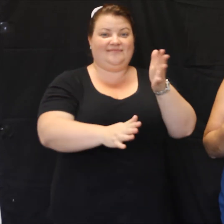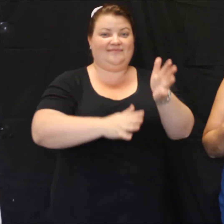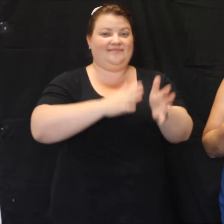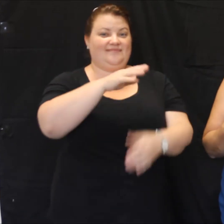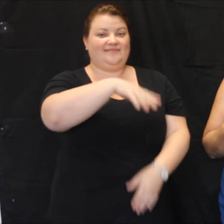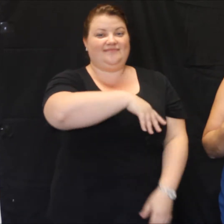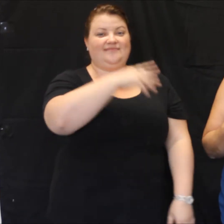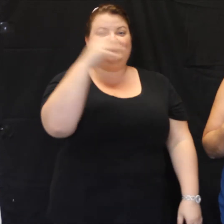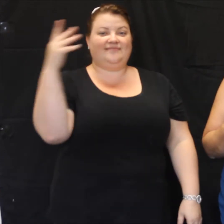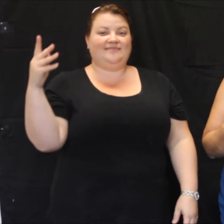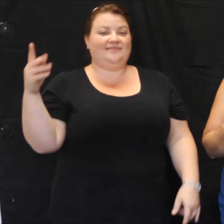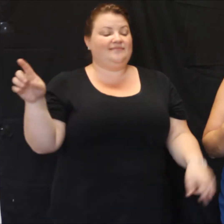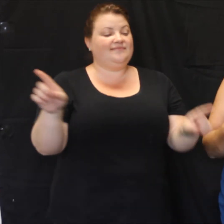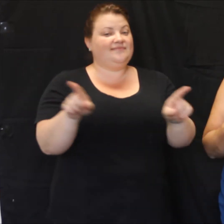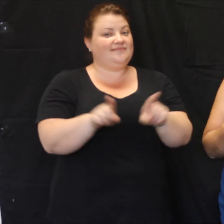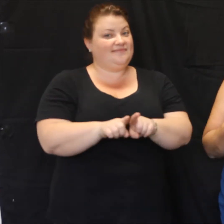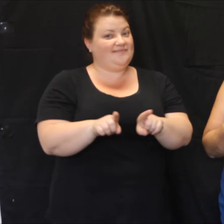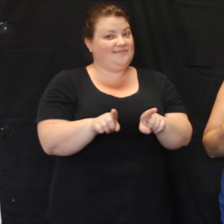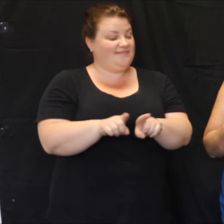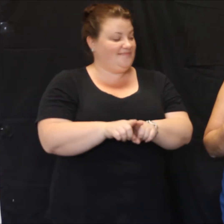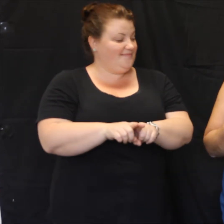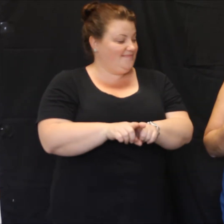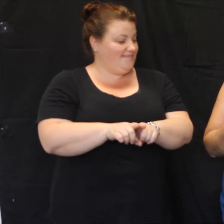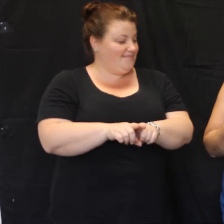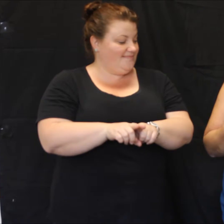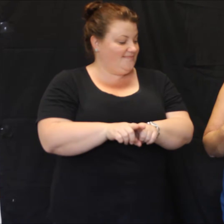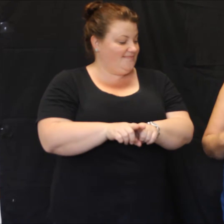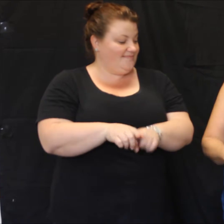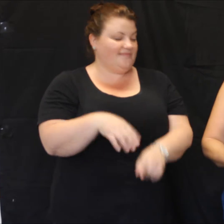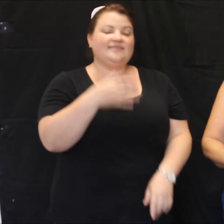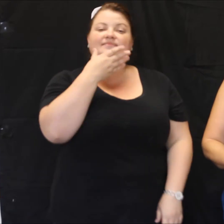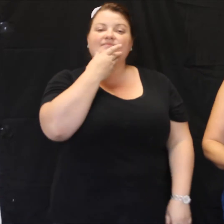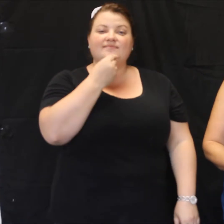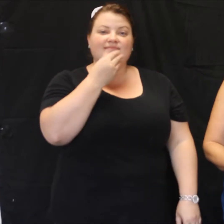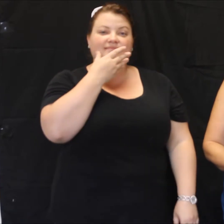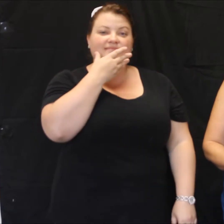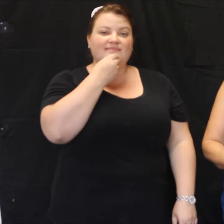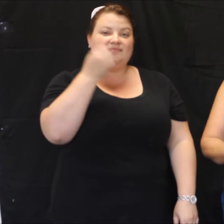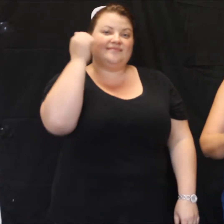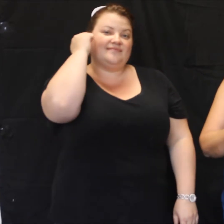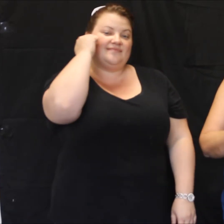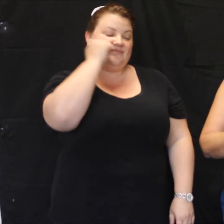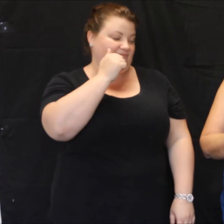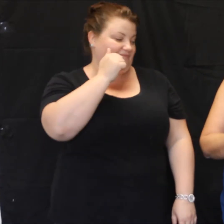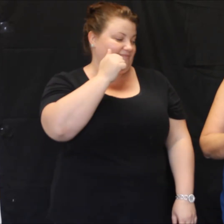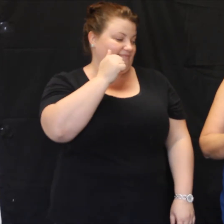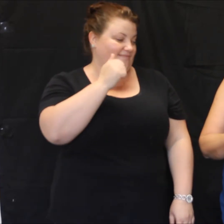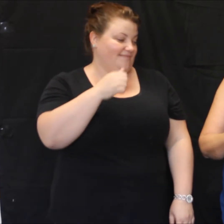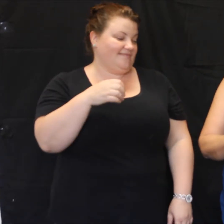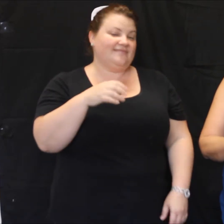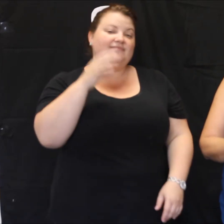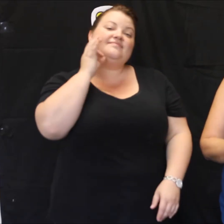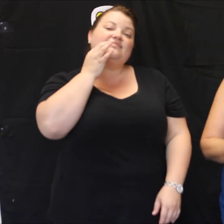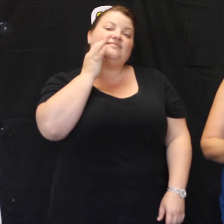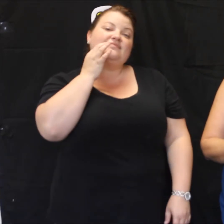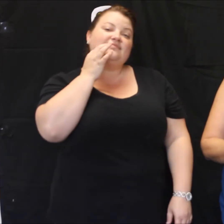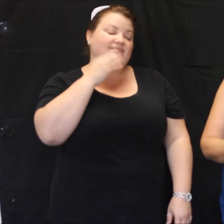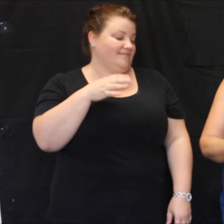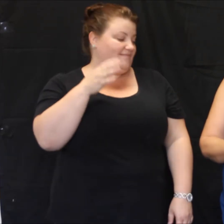sing a rainbow too. Brown and black and white and